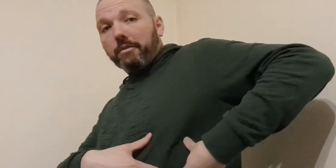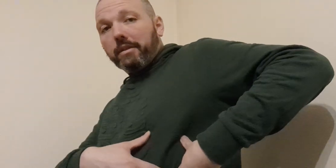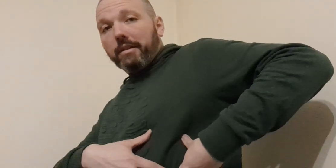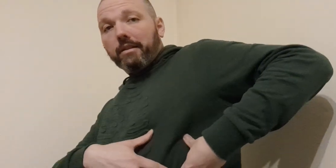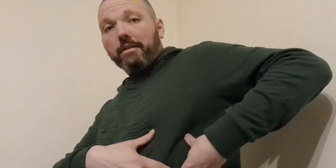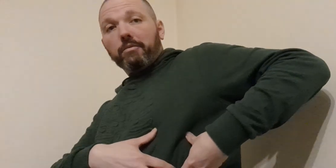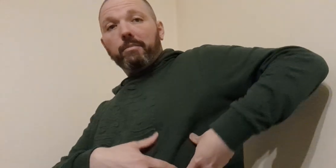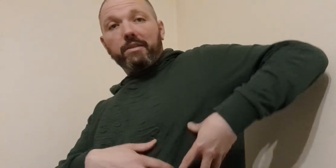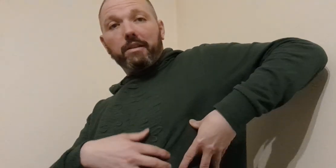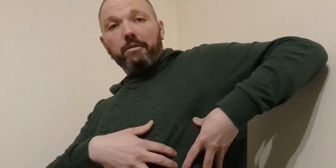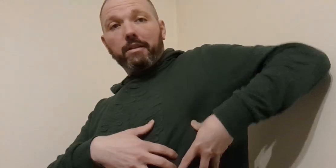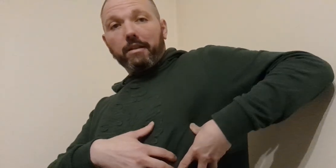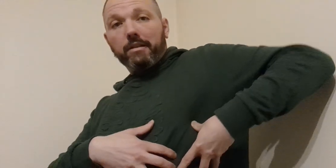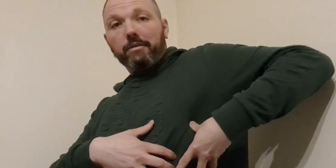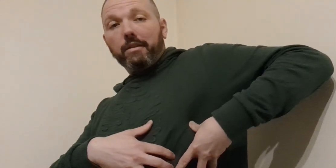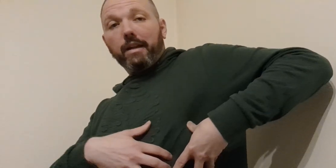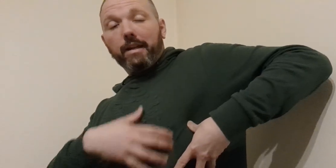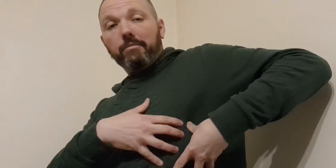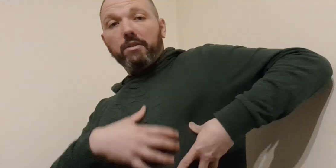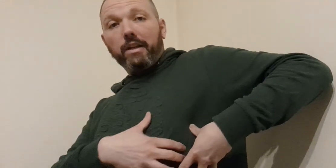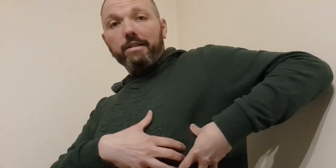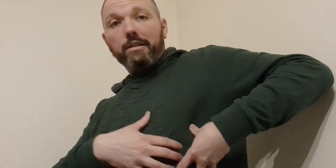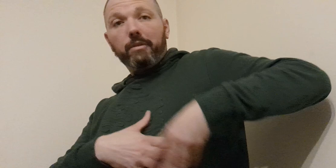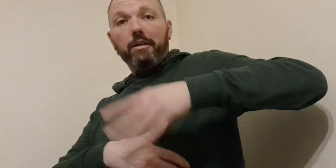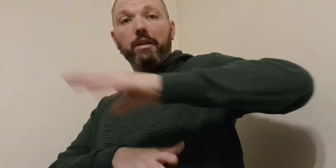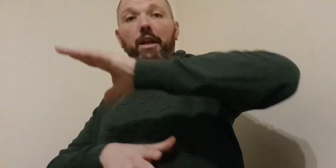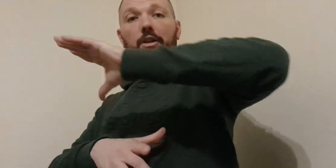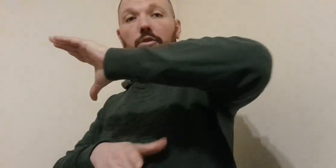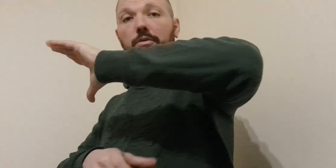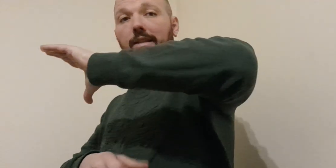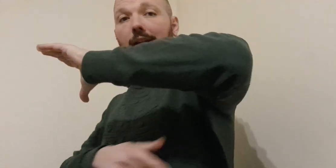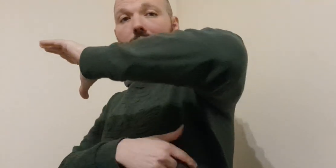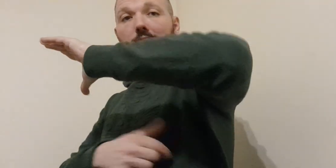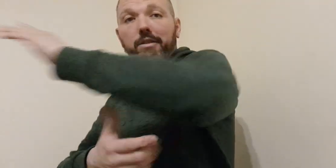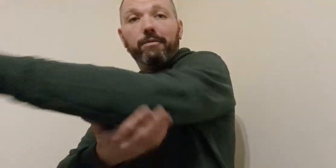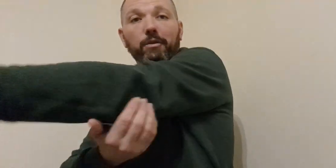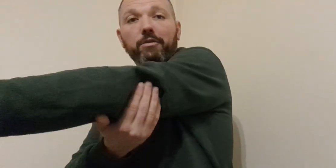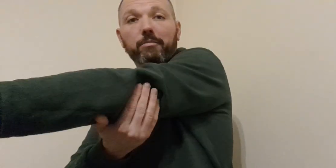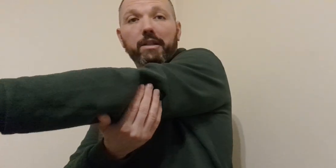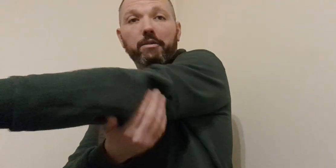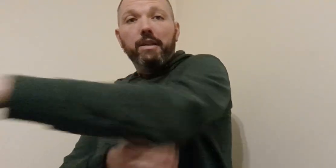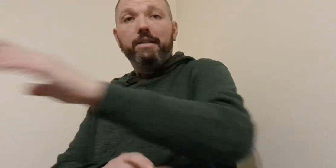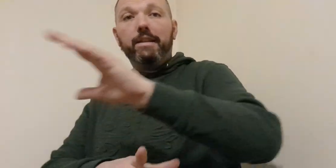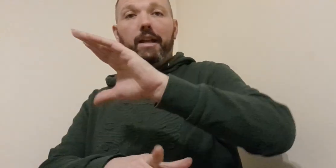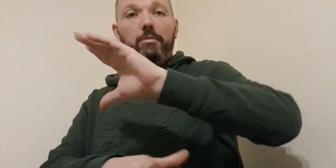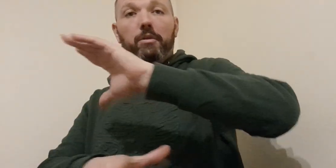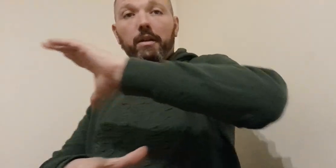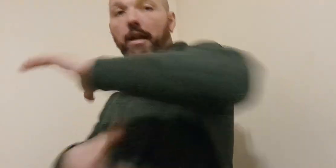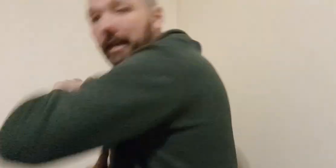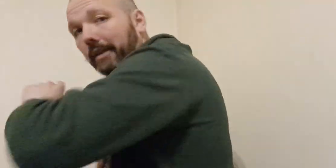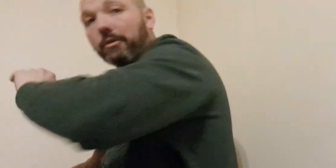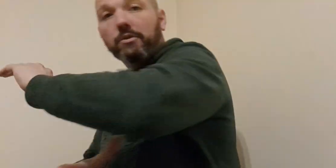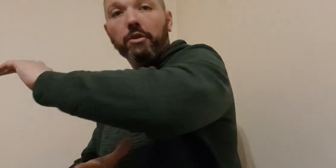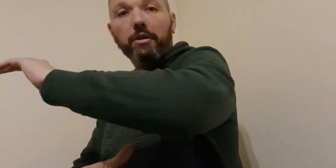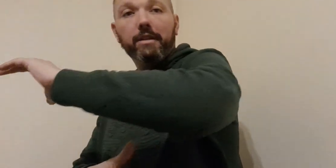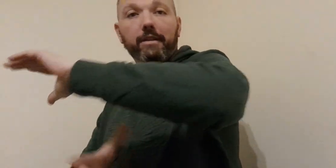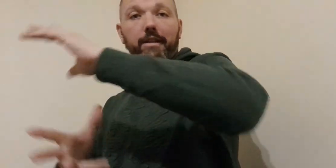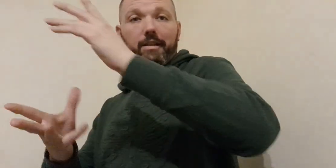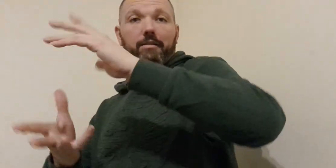like go the the ribs like go on the kind of the chest like go area use that like as the fulcrum like go against the elbow and if you jerk it it'll